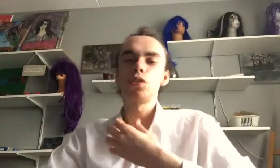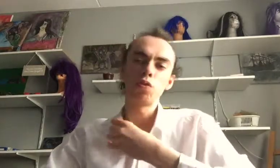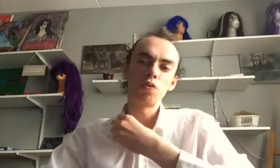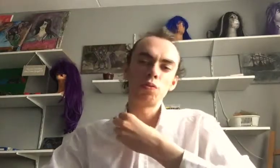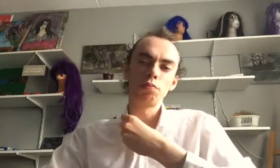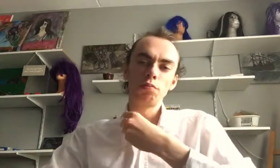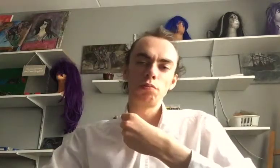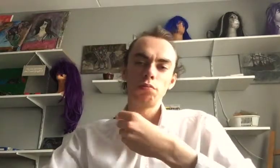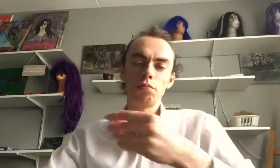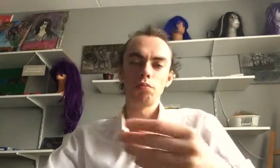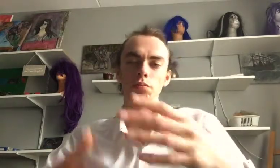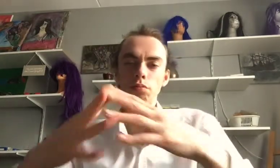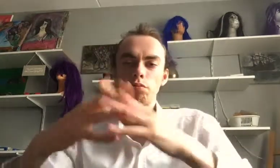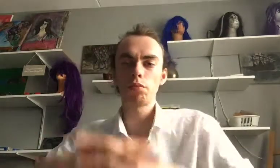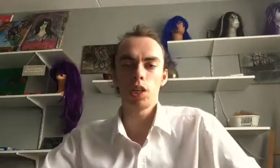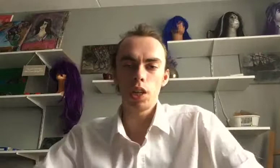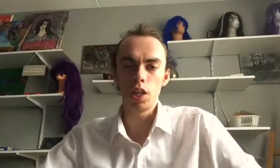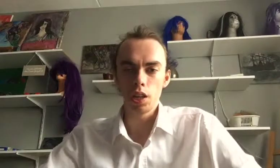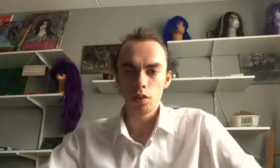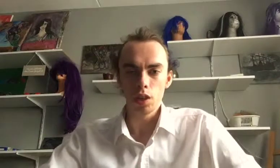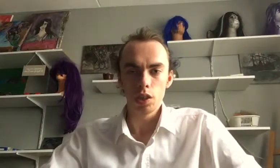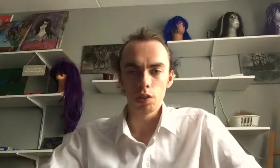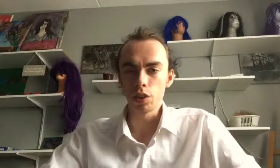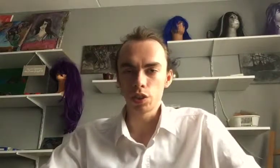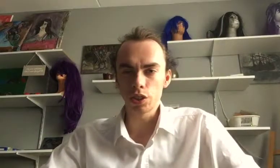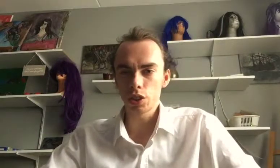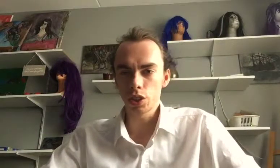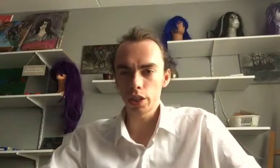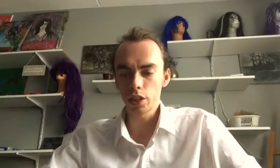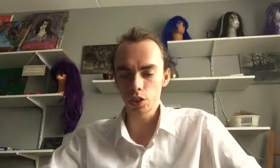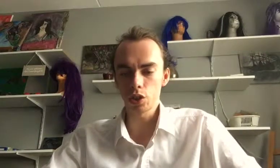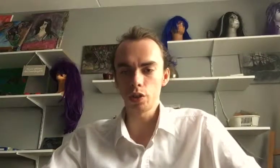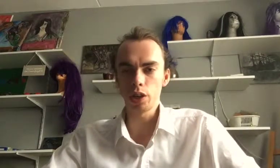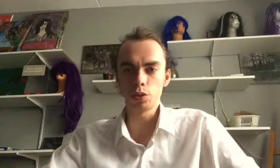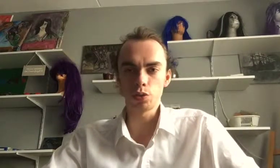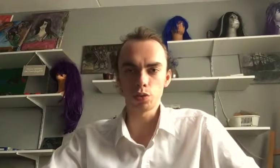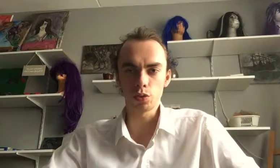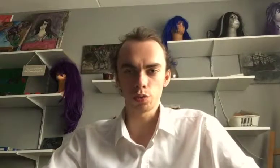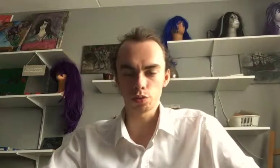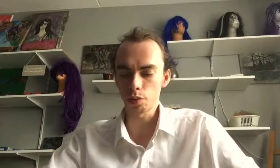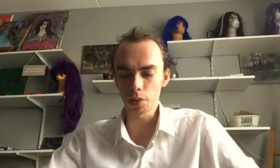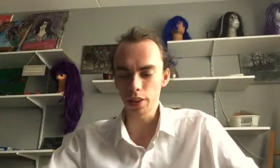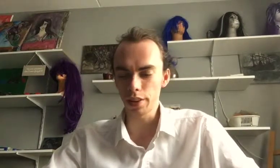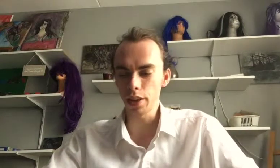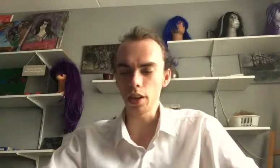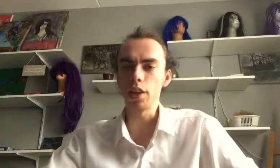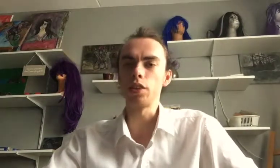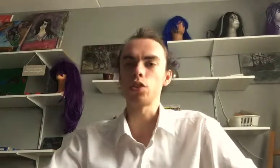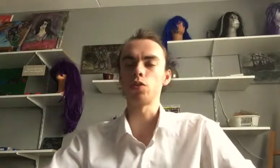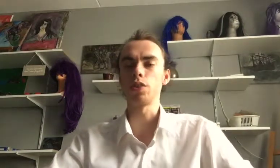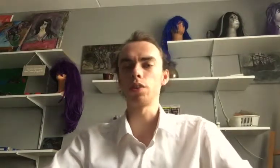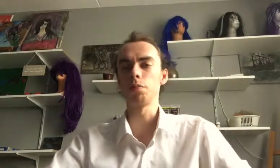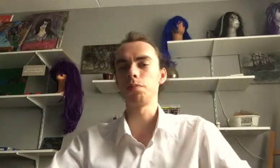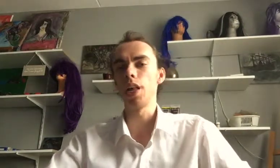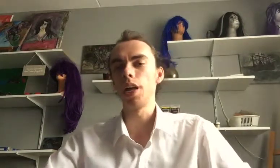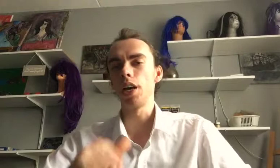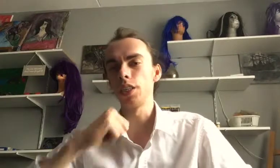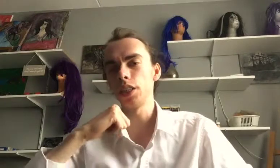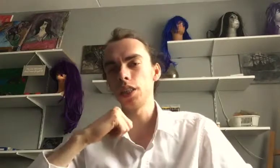bummed so loud from my industry. I say,